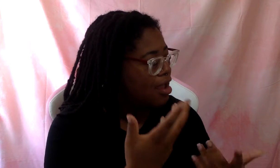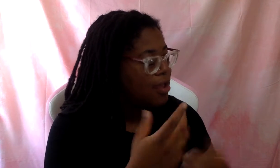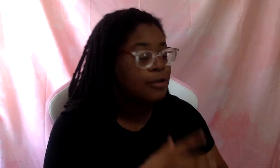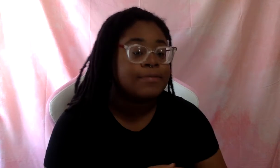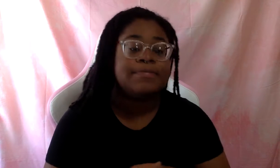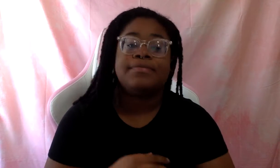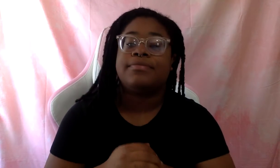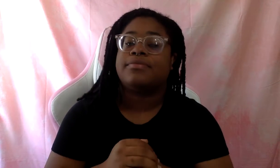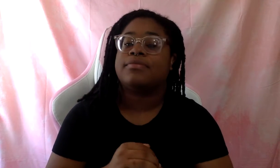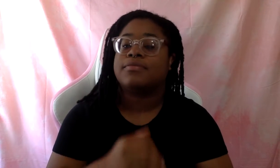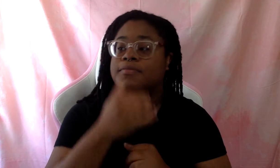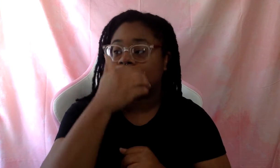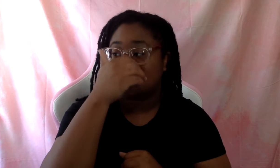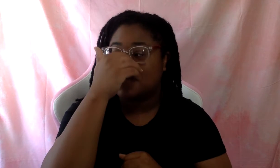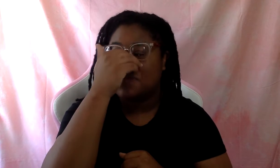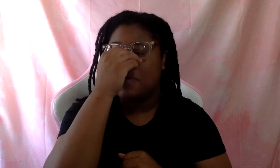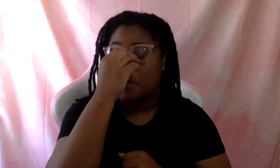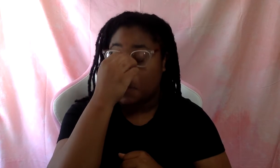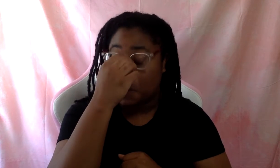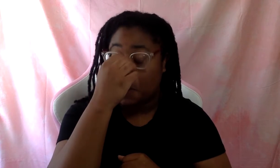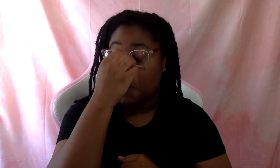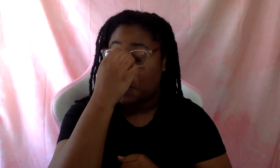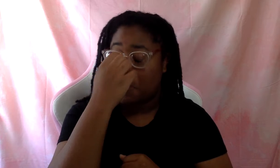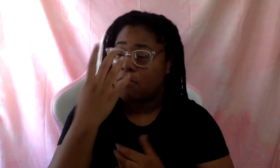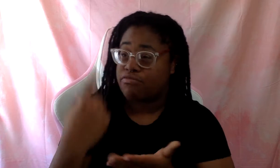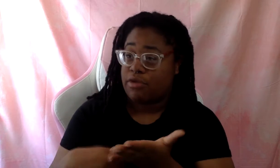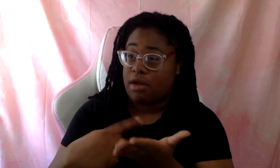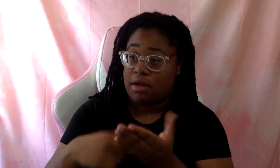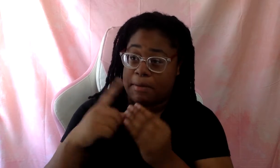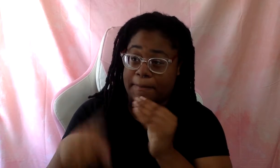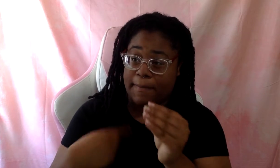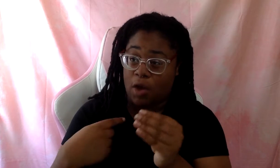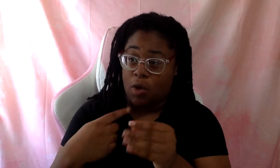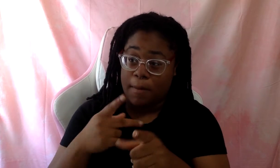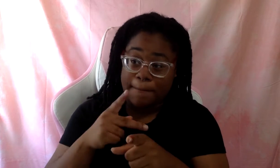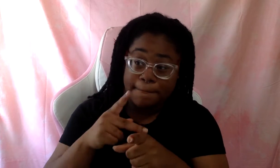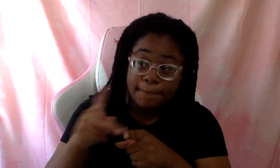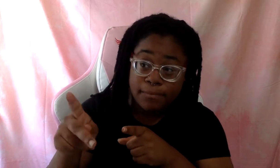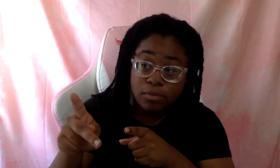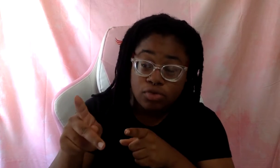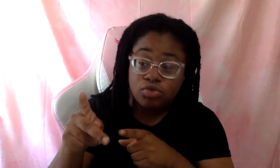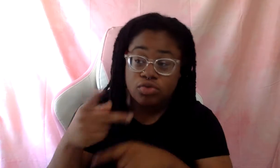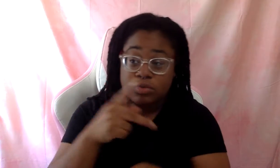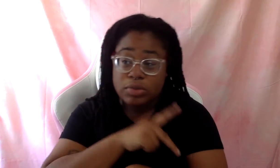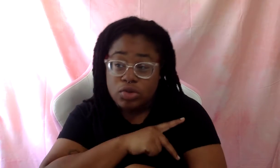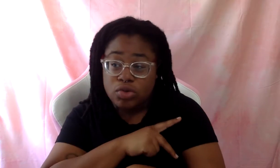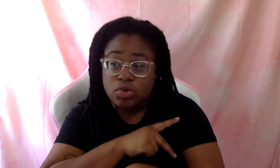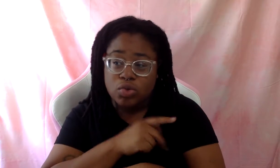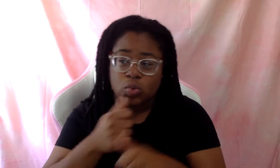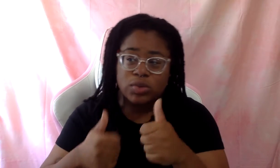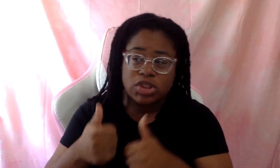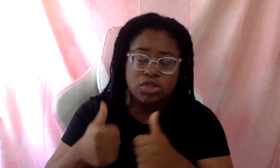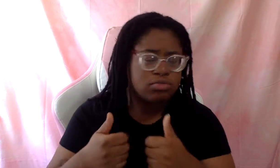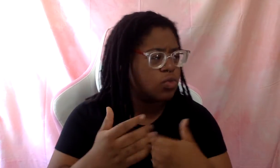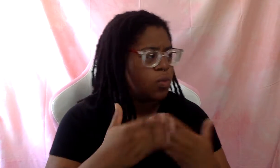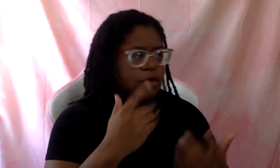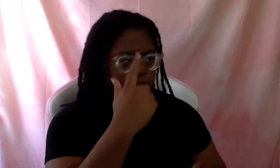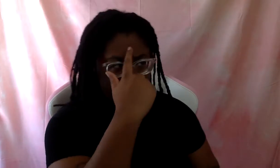are you engaging a professional space or a personal space? Whichever space you'd like to speak about today. Um, I, I think personal